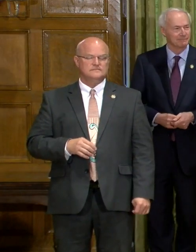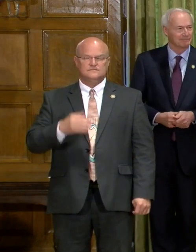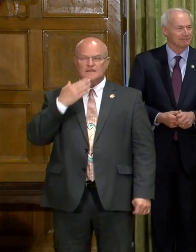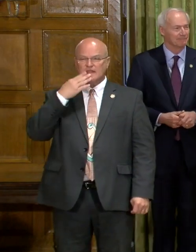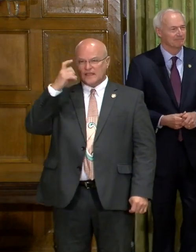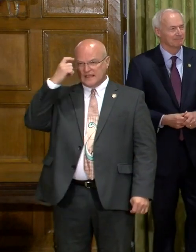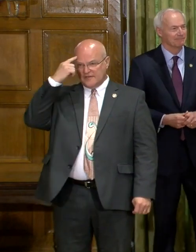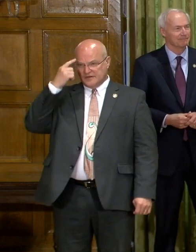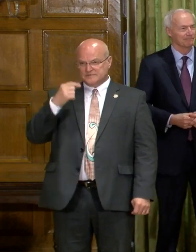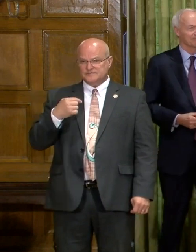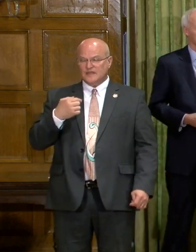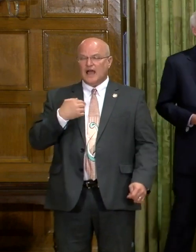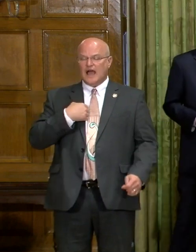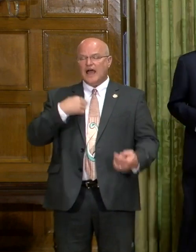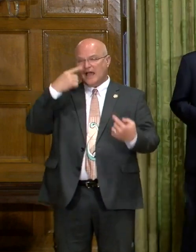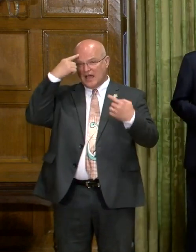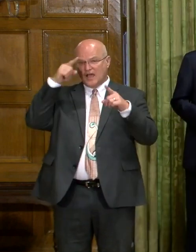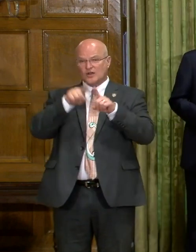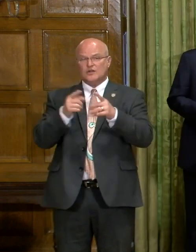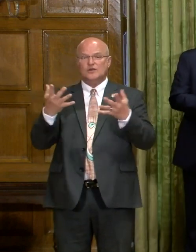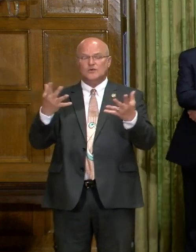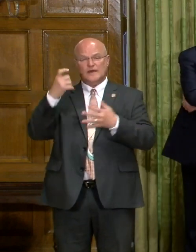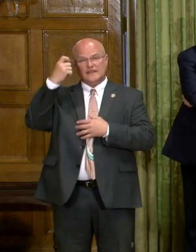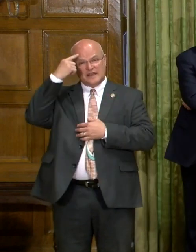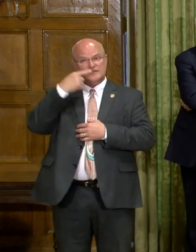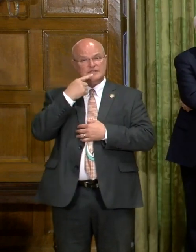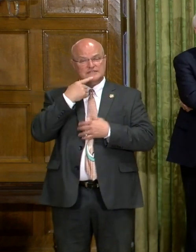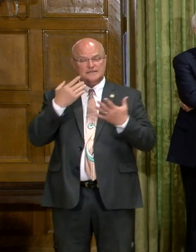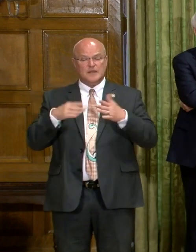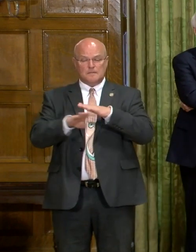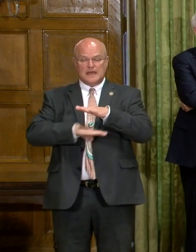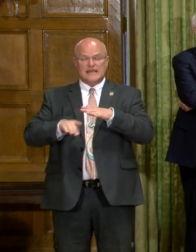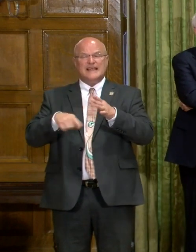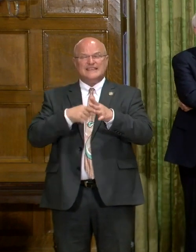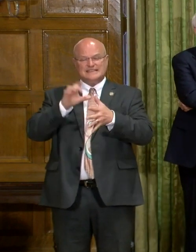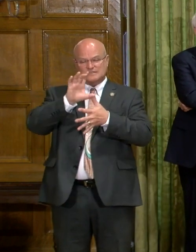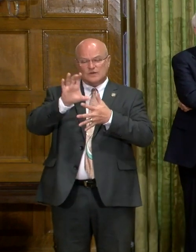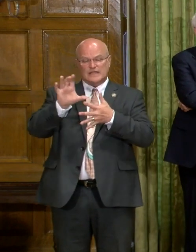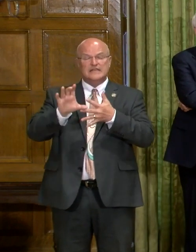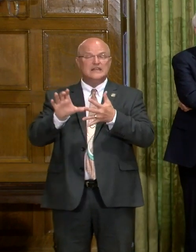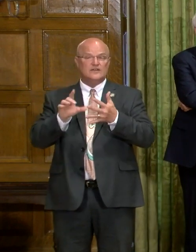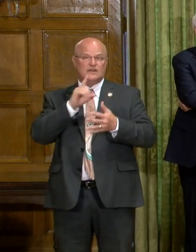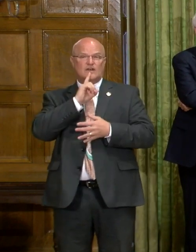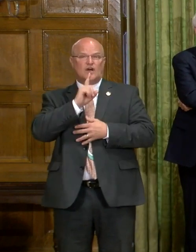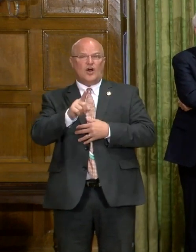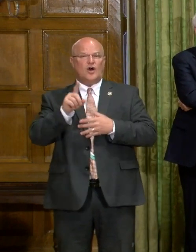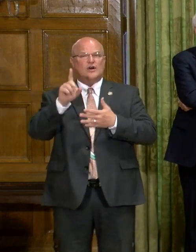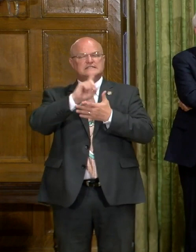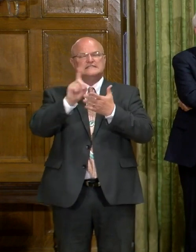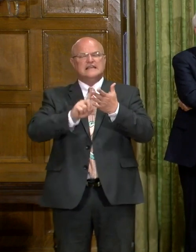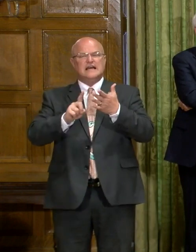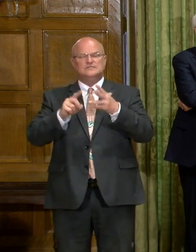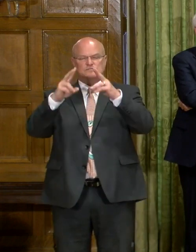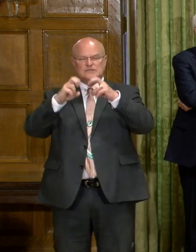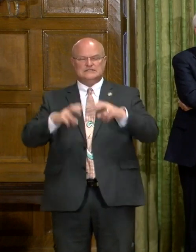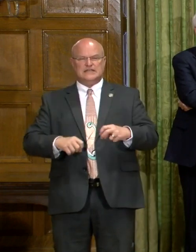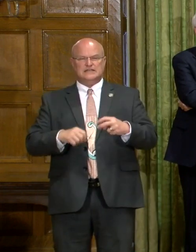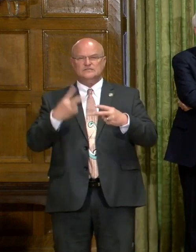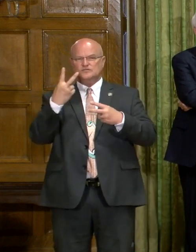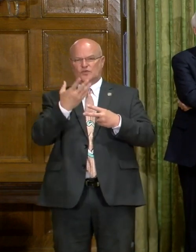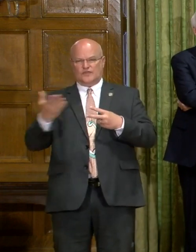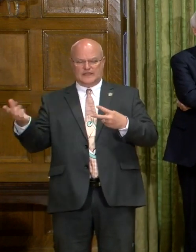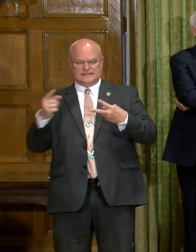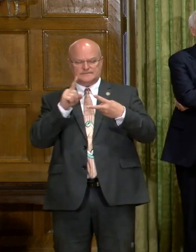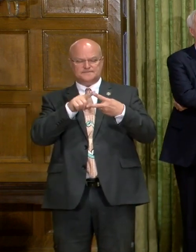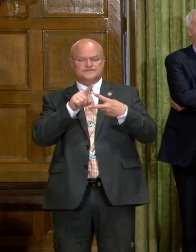Thank you, Governor. I agree with what the governor said. Basically, these gating criteria are designed to assess two things,